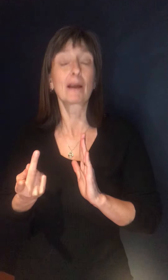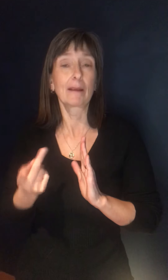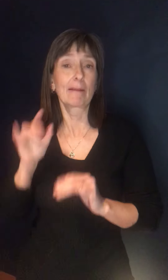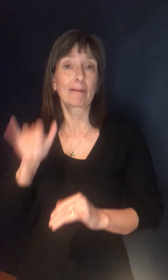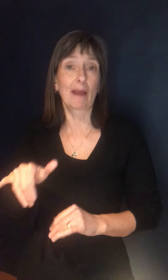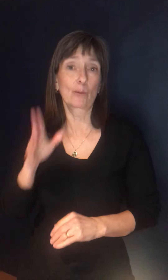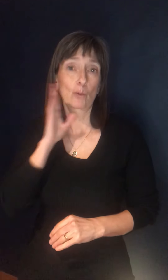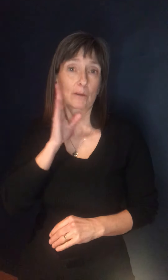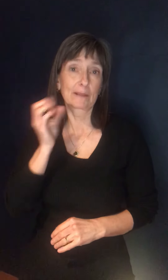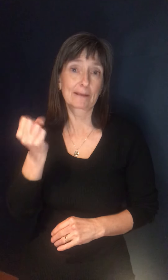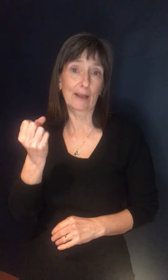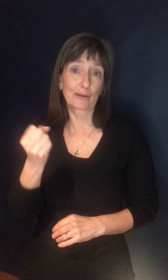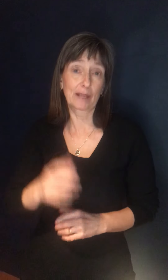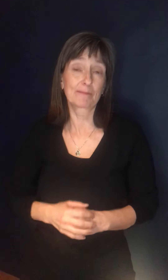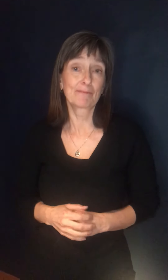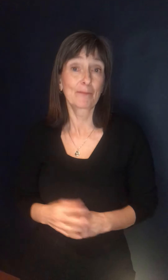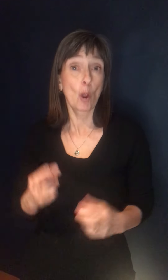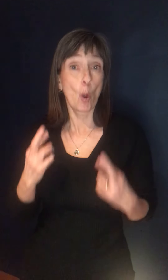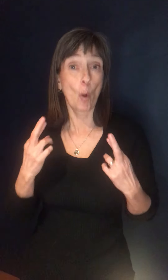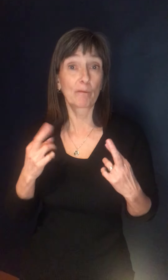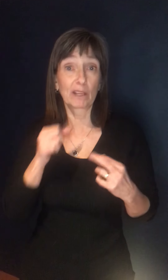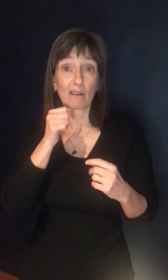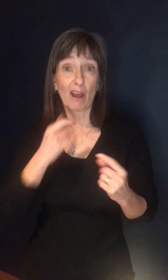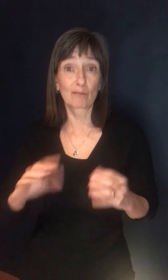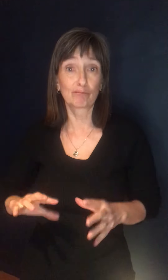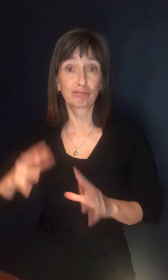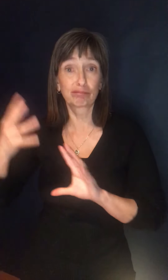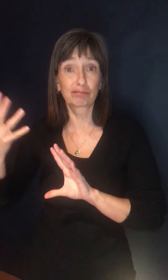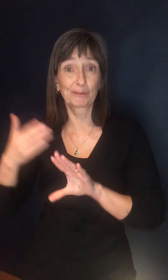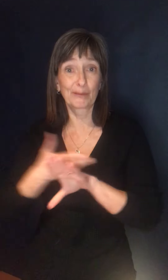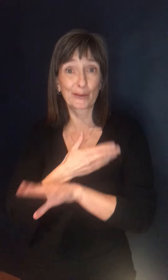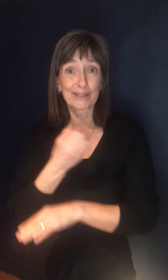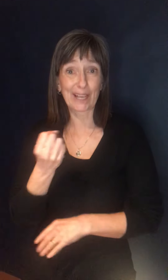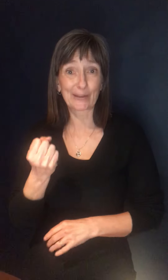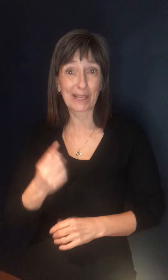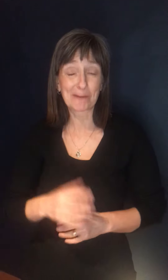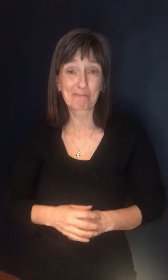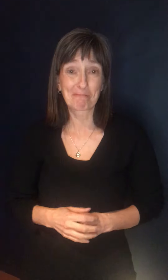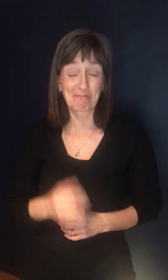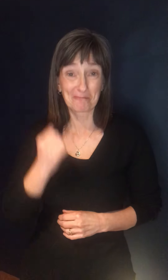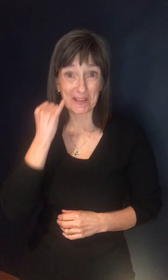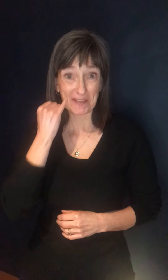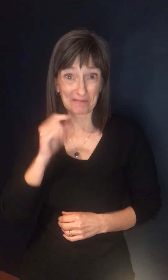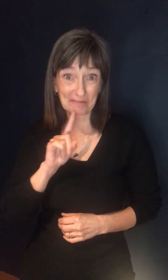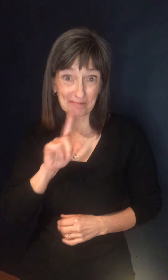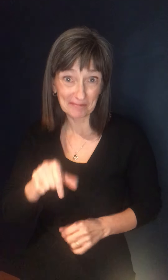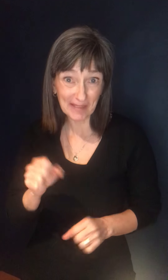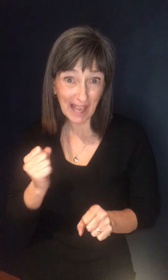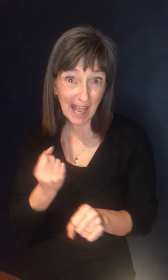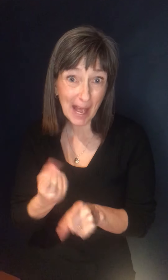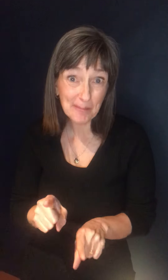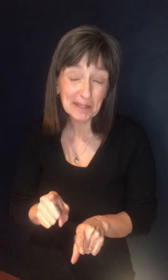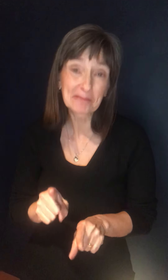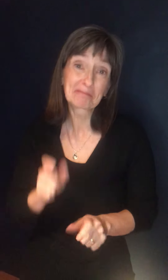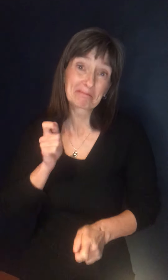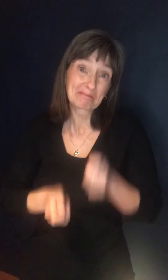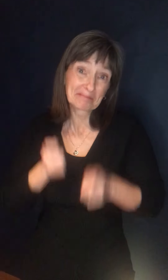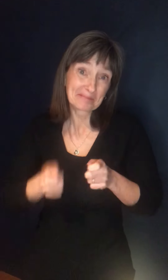hopefully things don't go sideways between now and then. Um, if it does, we may have to reconsider that, but, uh, yeah, so